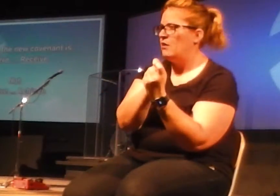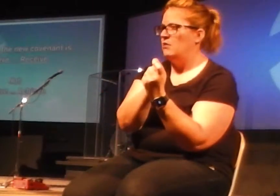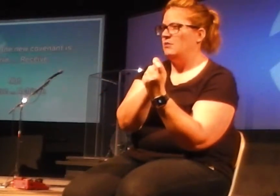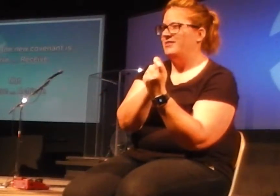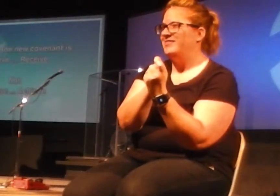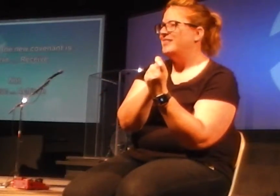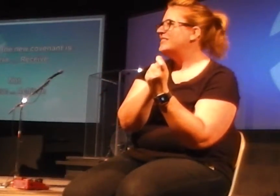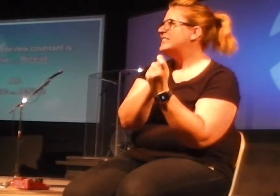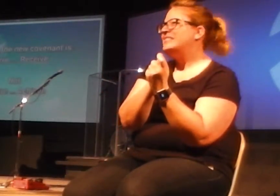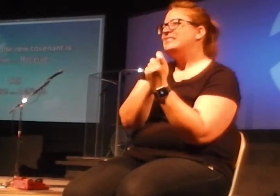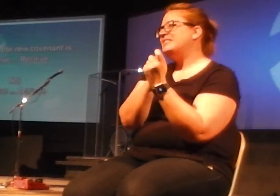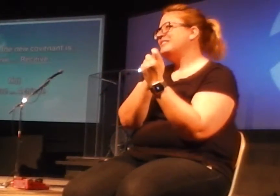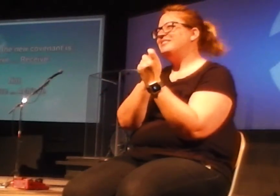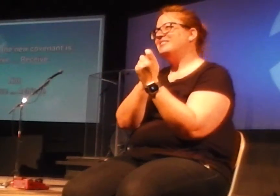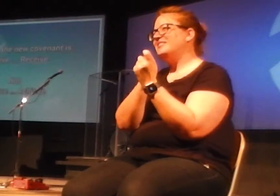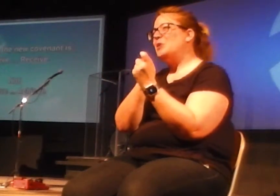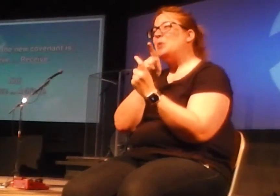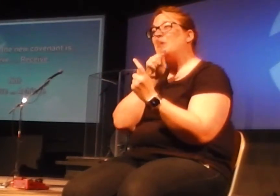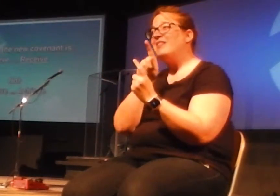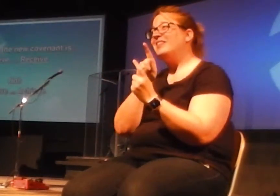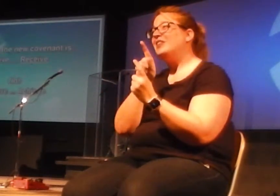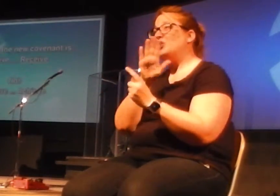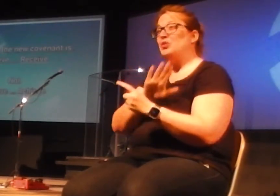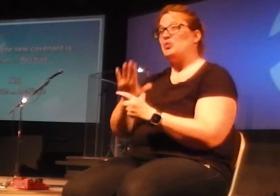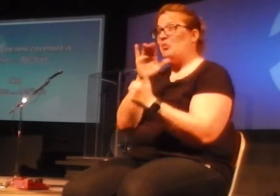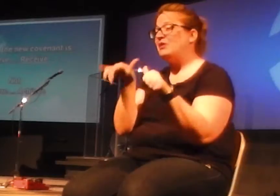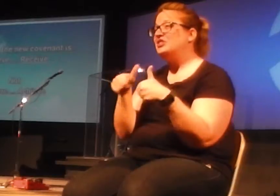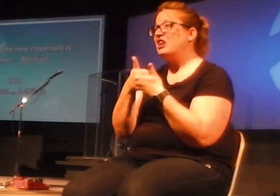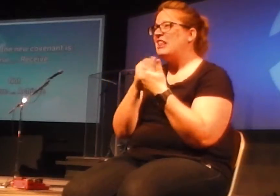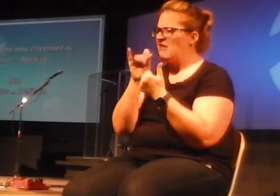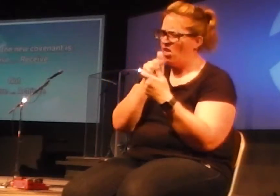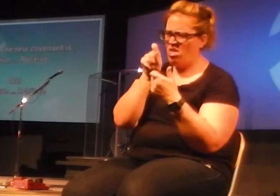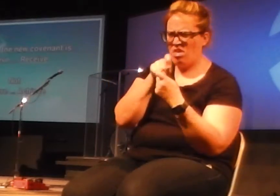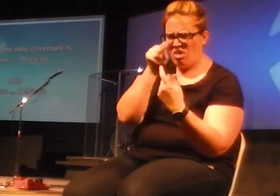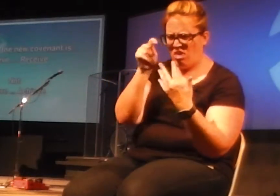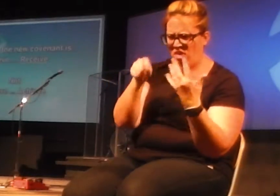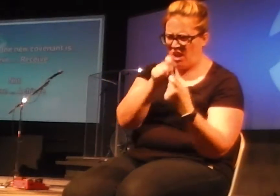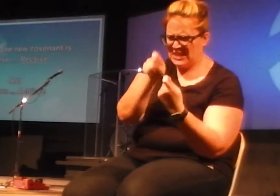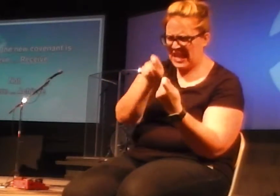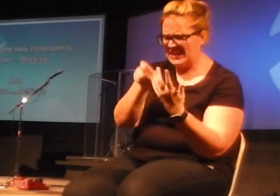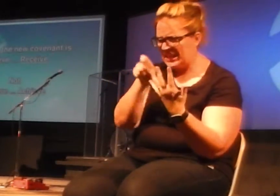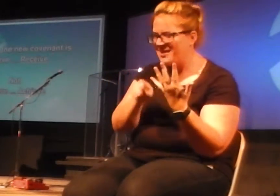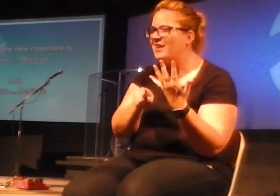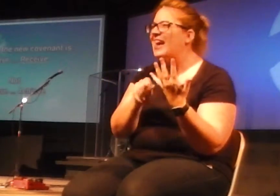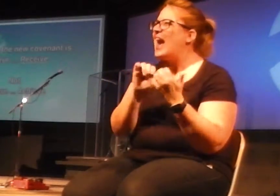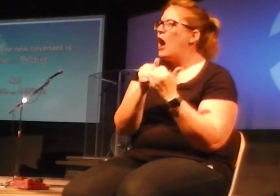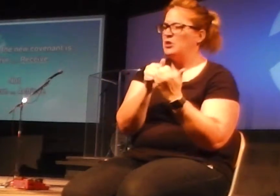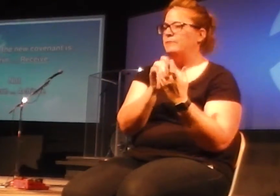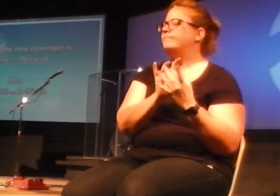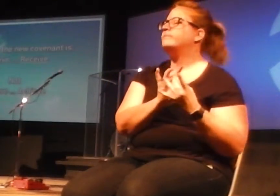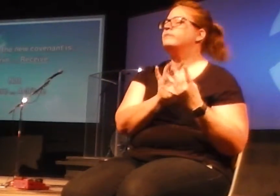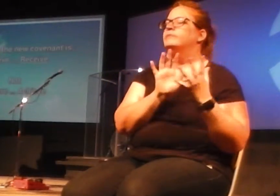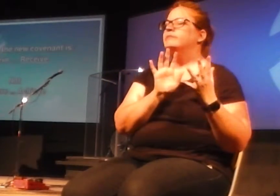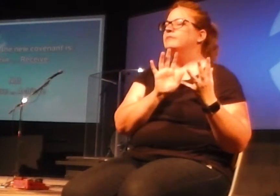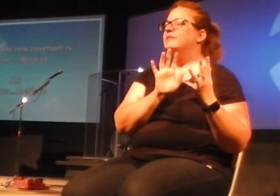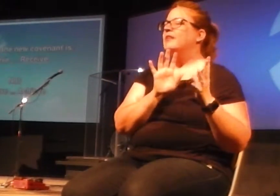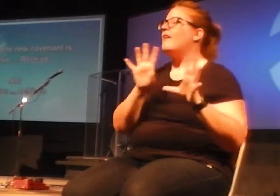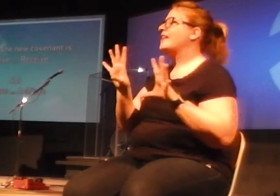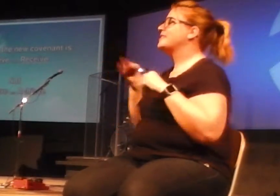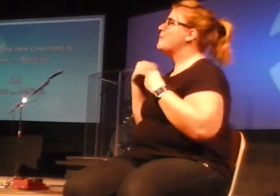And the biggest challenge you have is, how do I want to build the old dream and embrace a new dream that